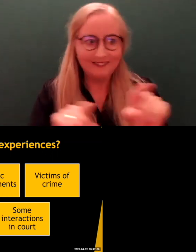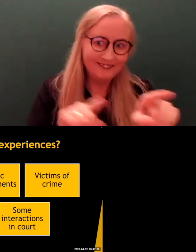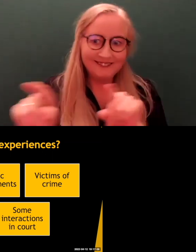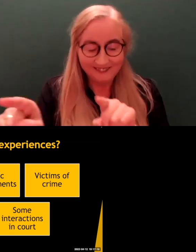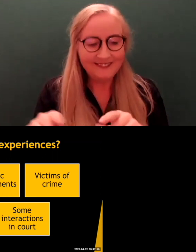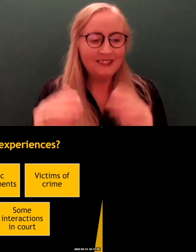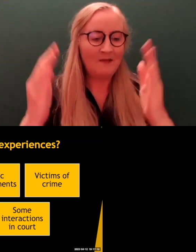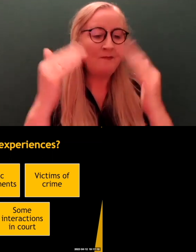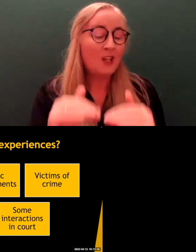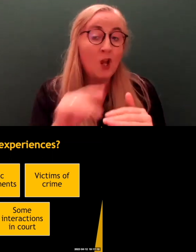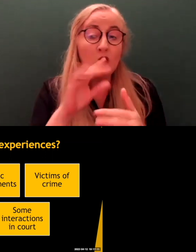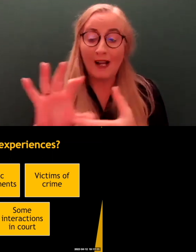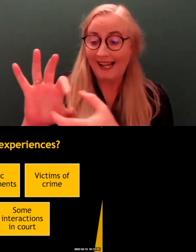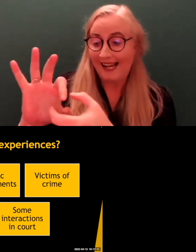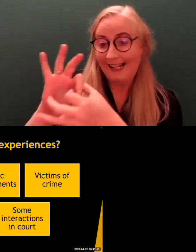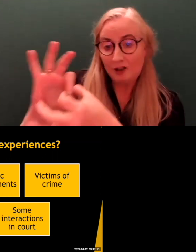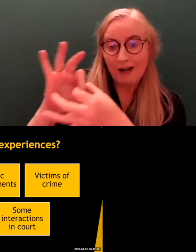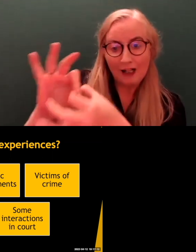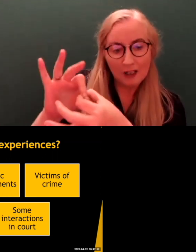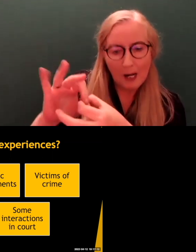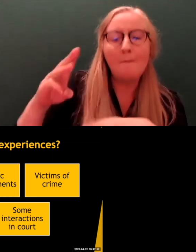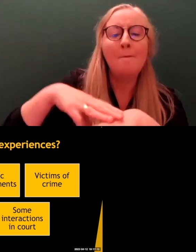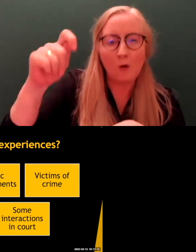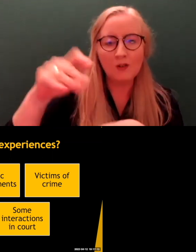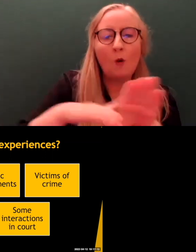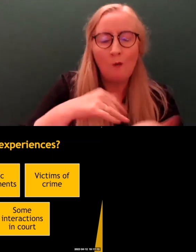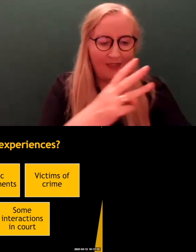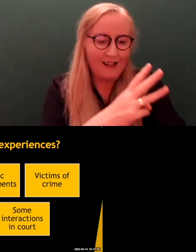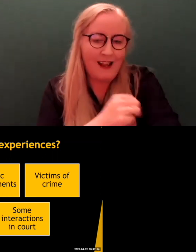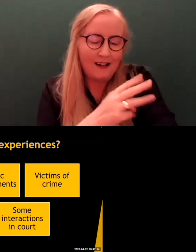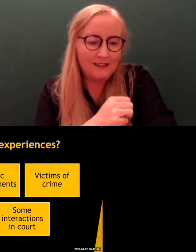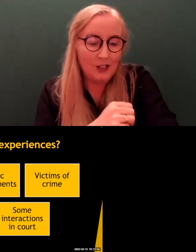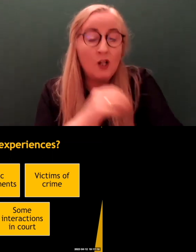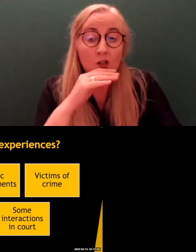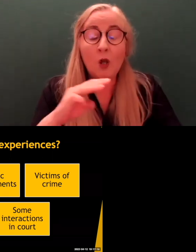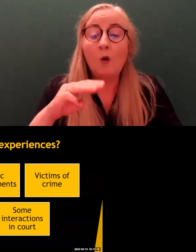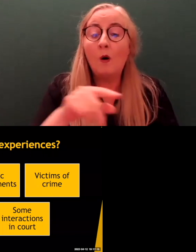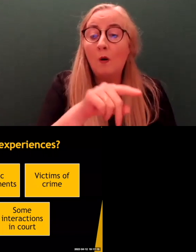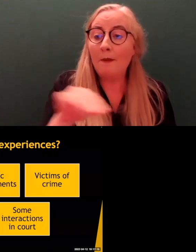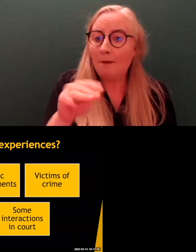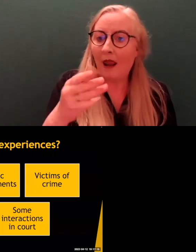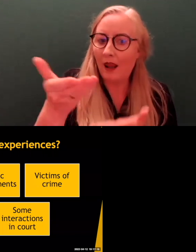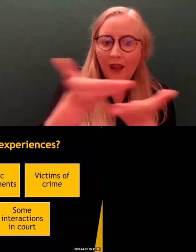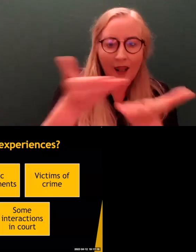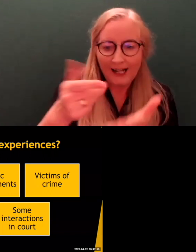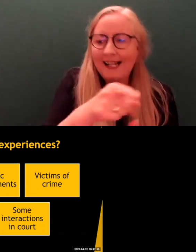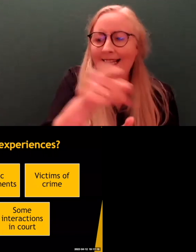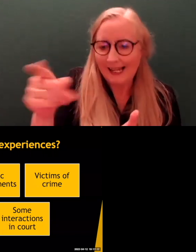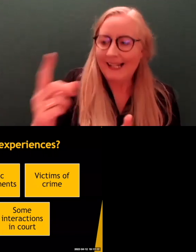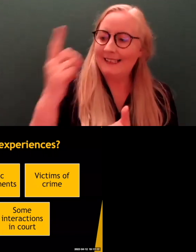The interactions were mostly with the guards. So, mostly people I spoke to had interactions with the guards, but there were